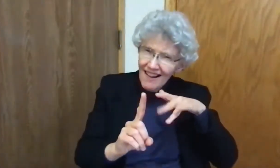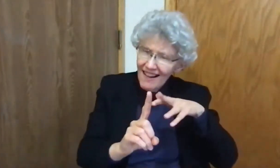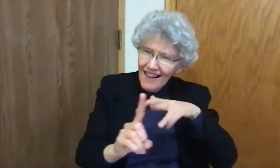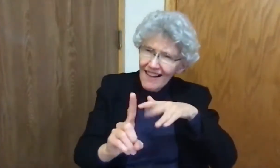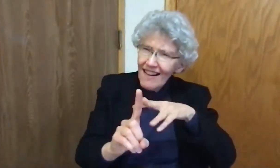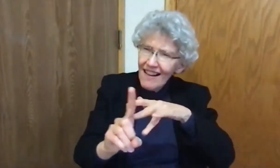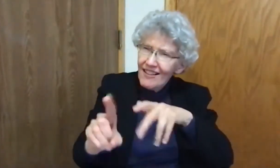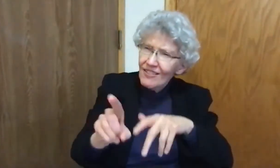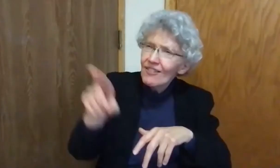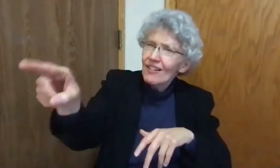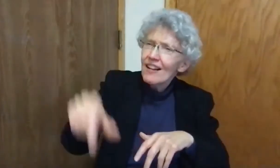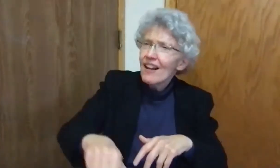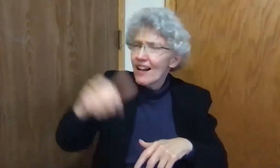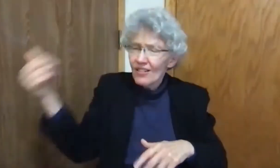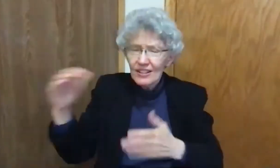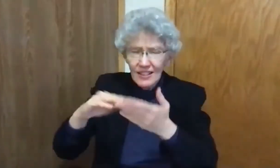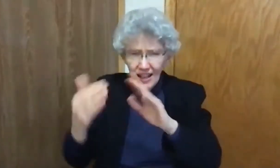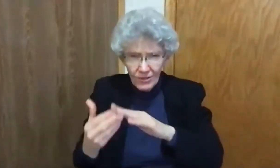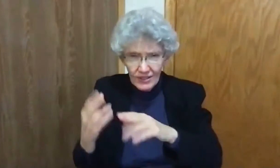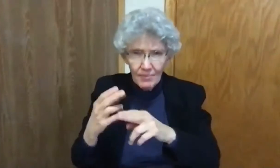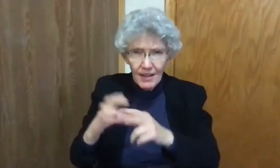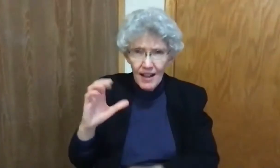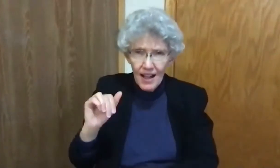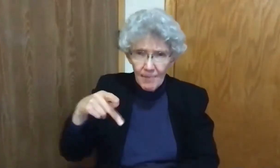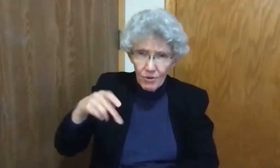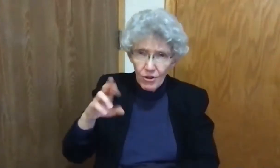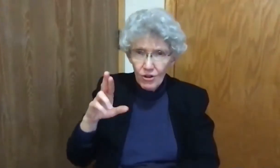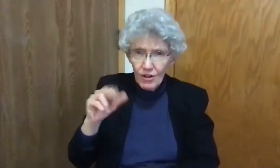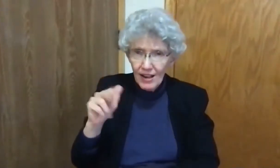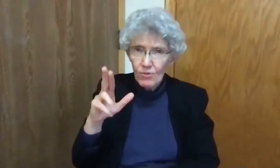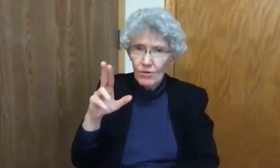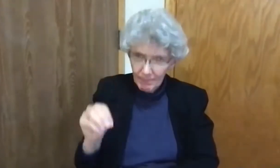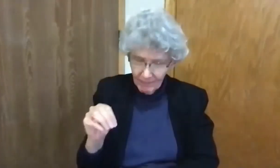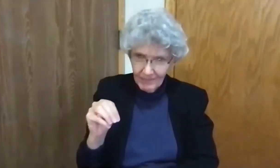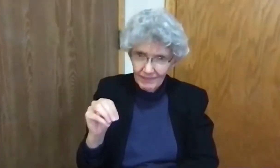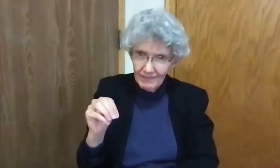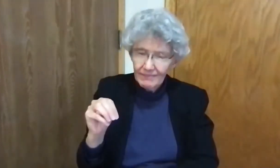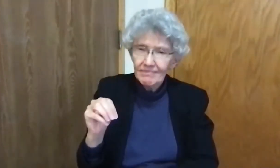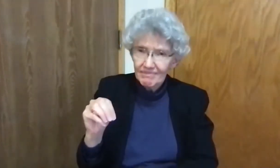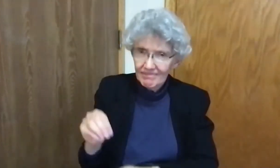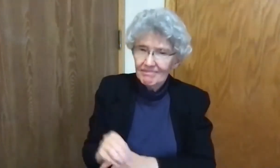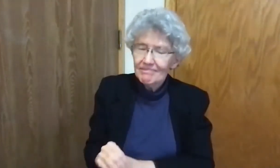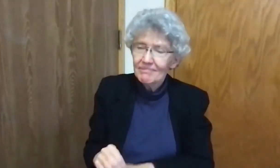he entered Capernaum.